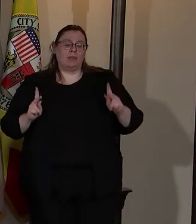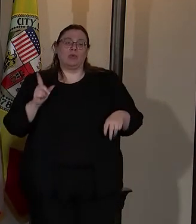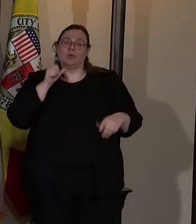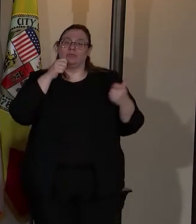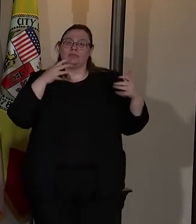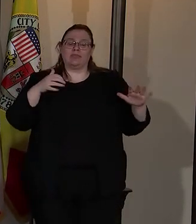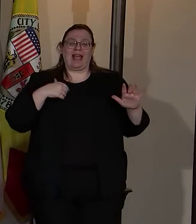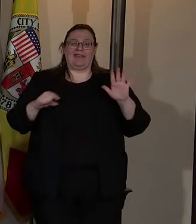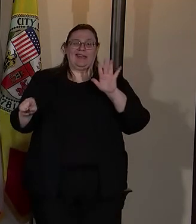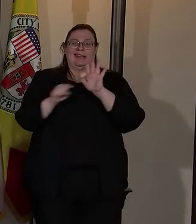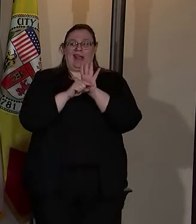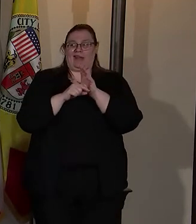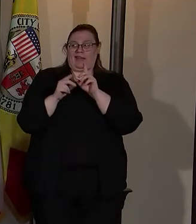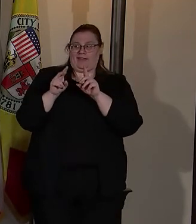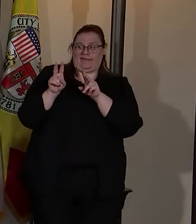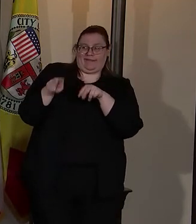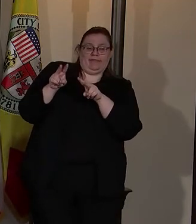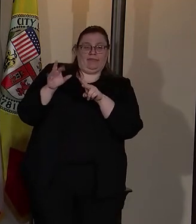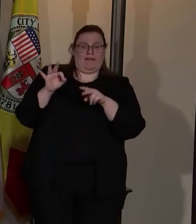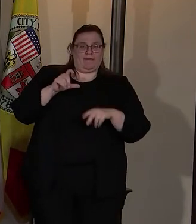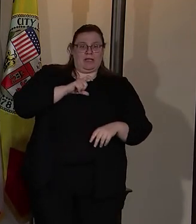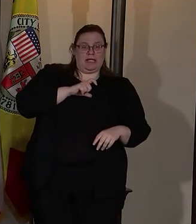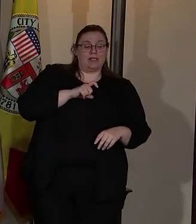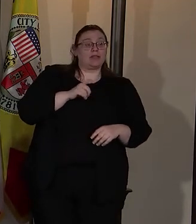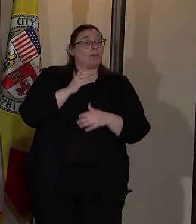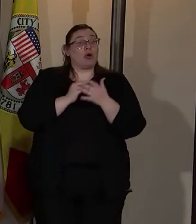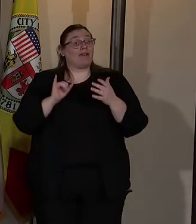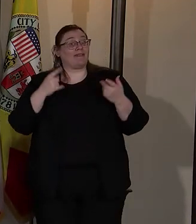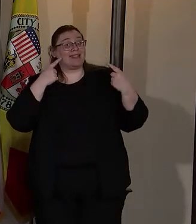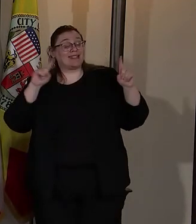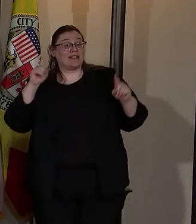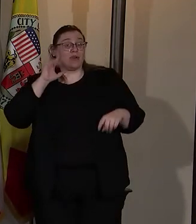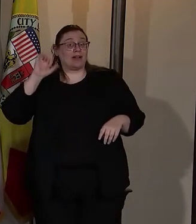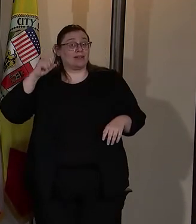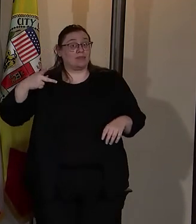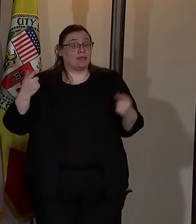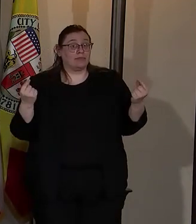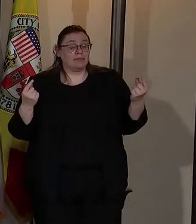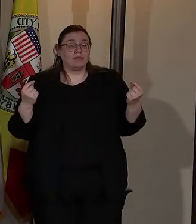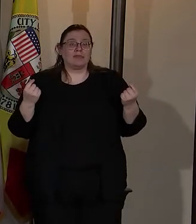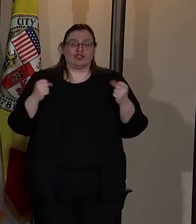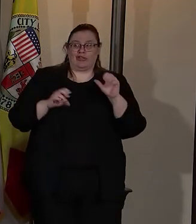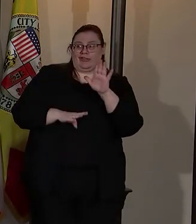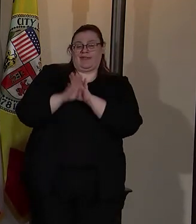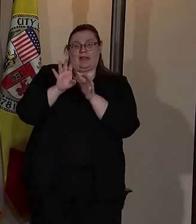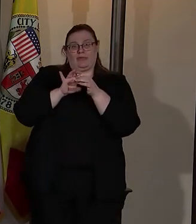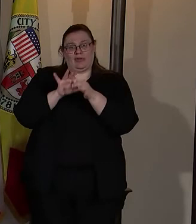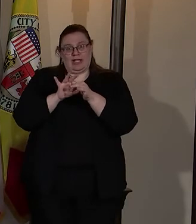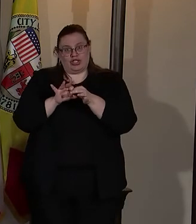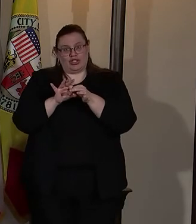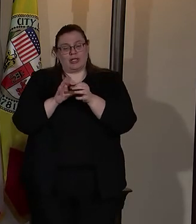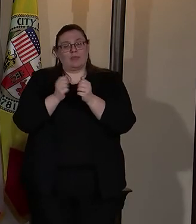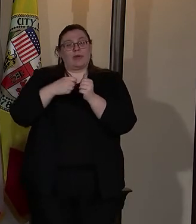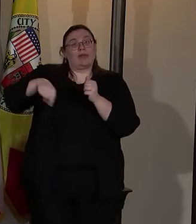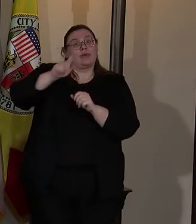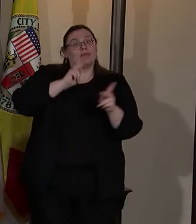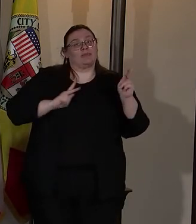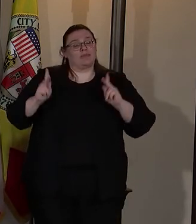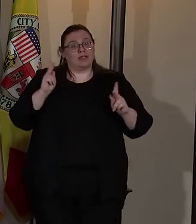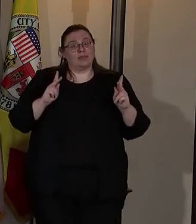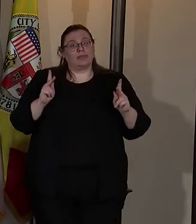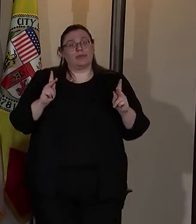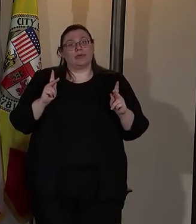have a negative perception of police. Part of the success of CSP is trying to build relationships with those individuals